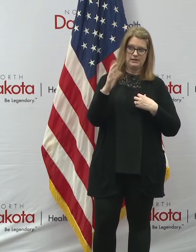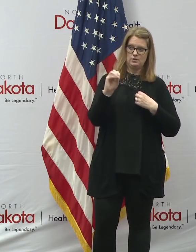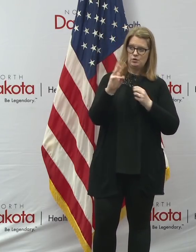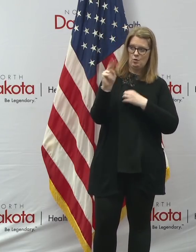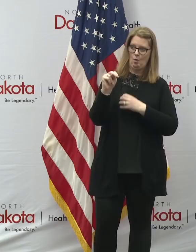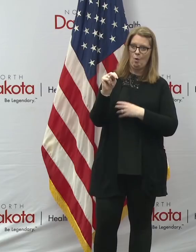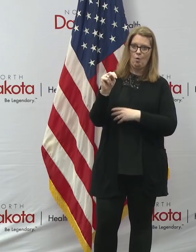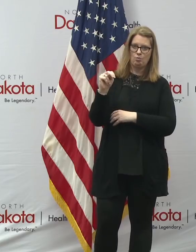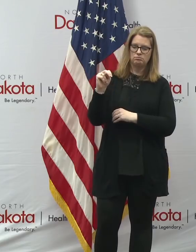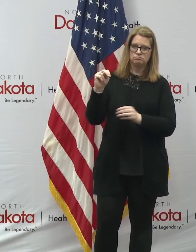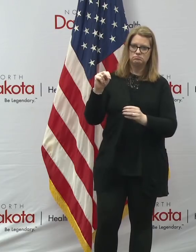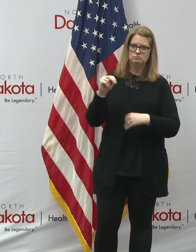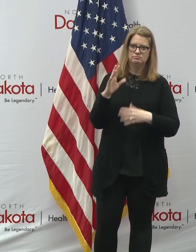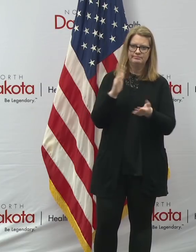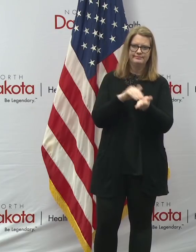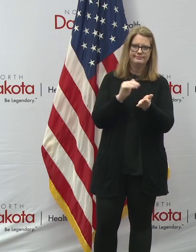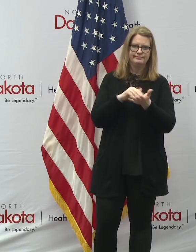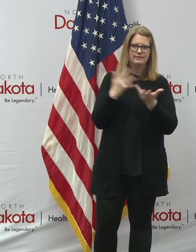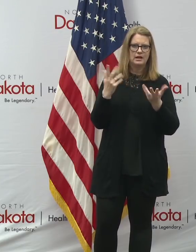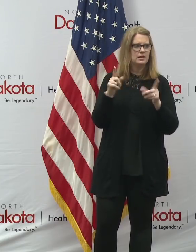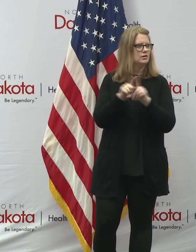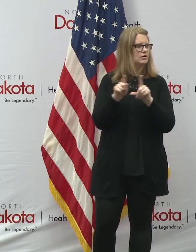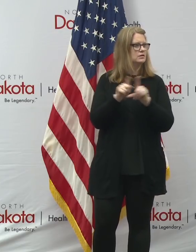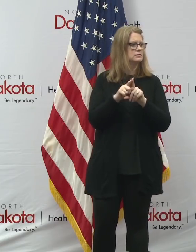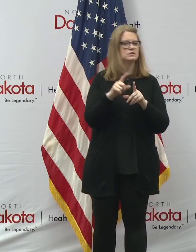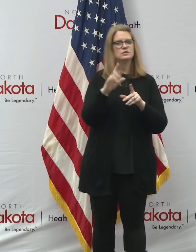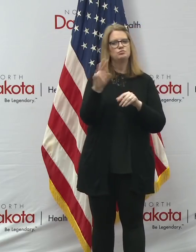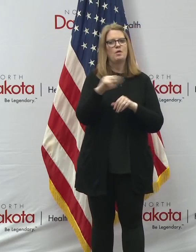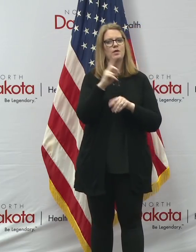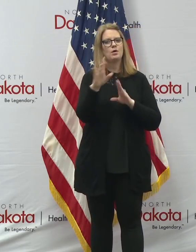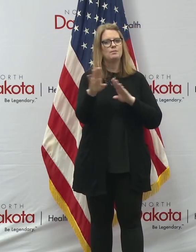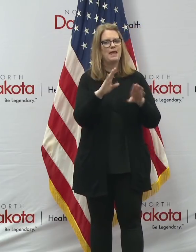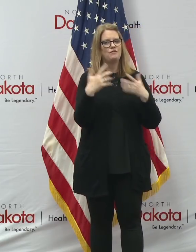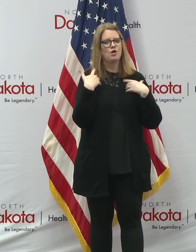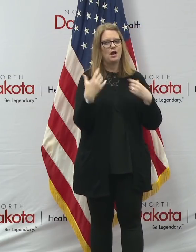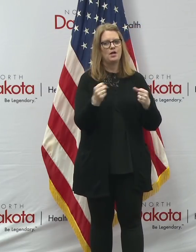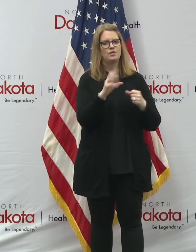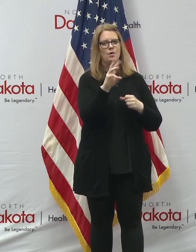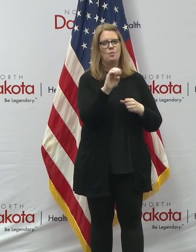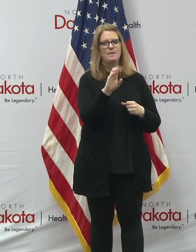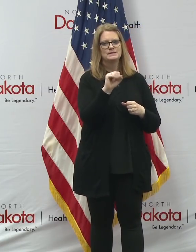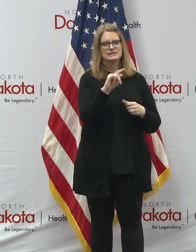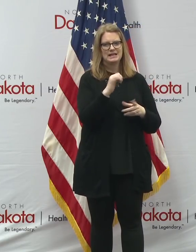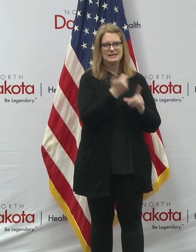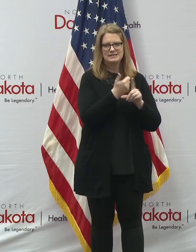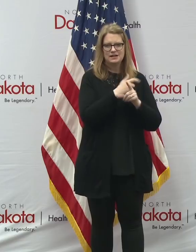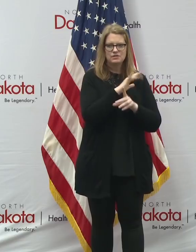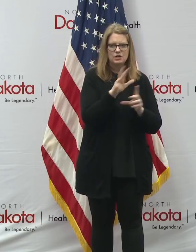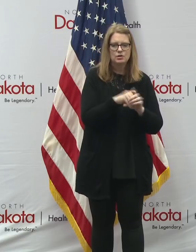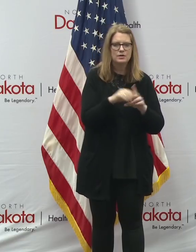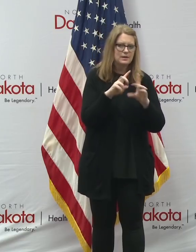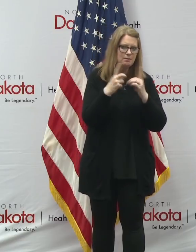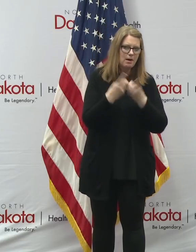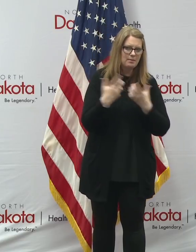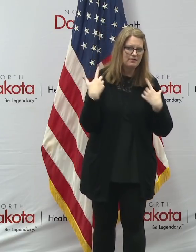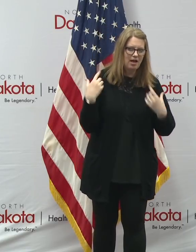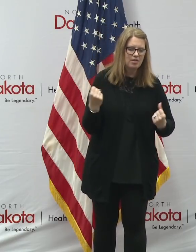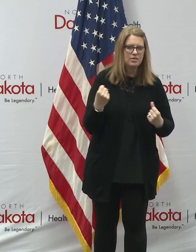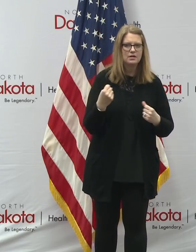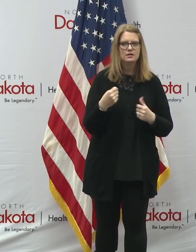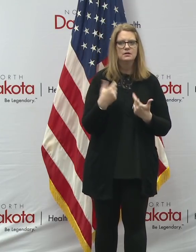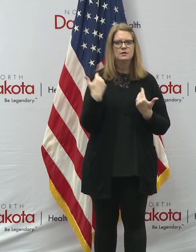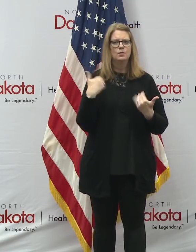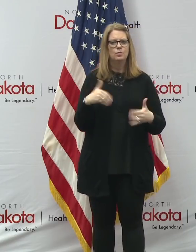steer people back to the, uh, North Dakota, uh, behavioral health website as part of the department of health. Uh, and there are a number of, uh,